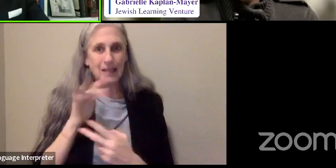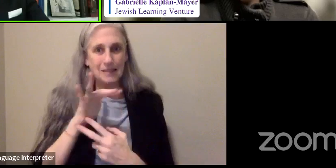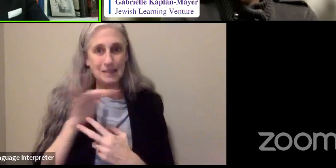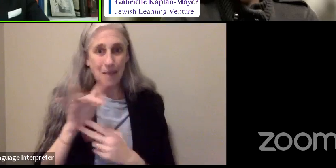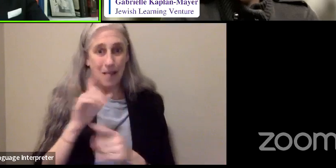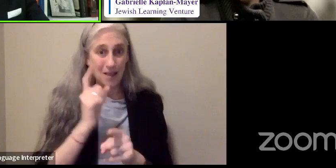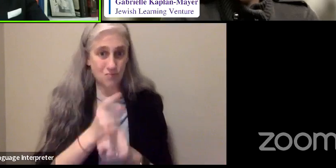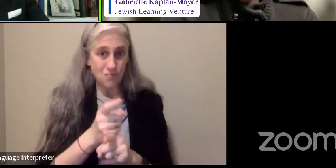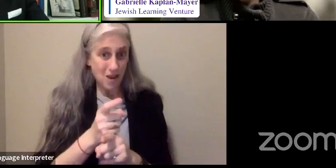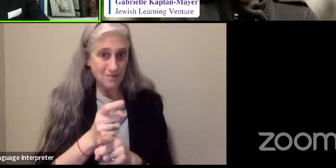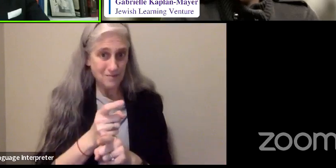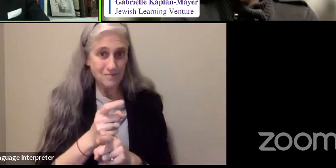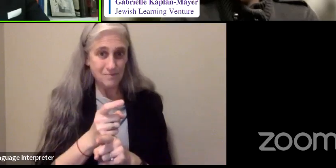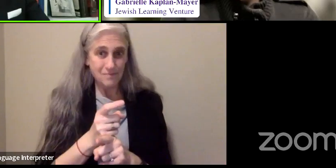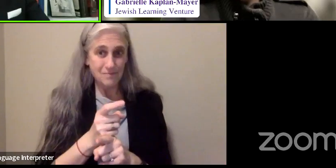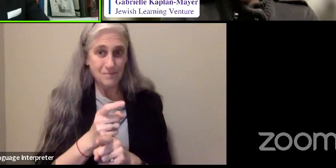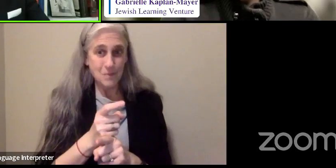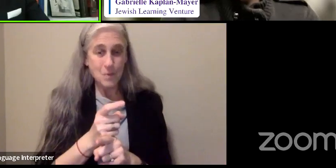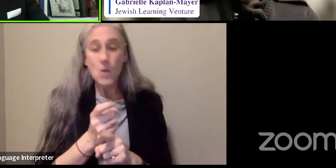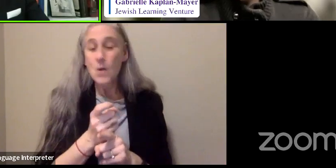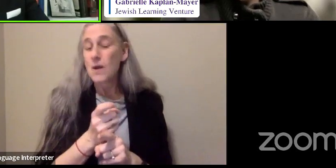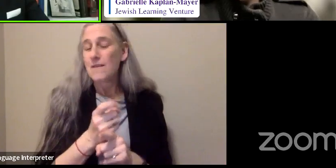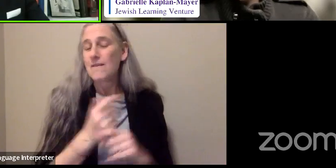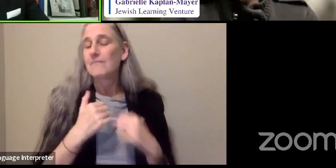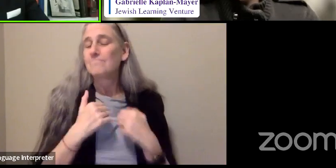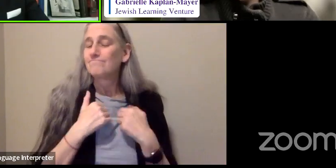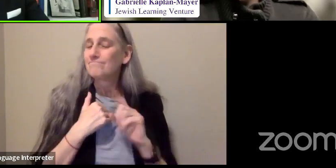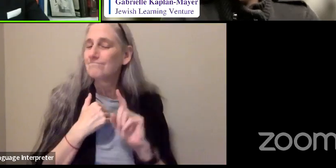correctly, which